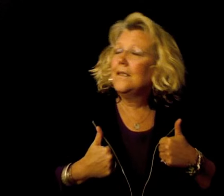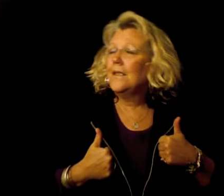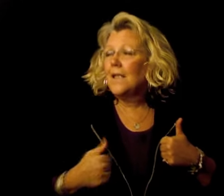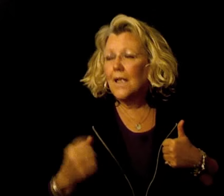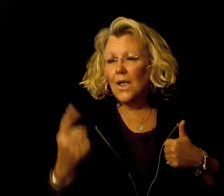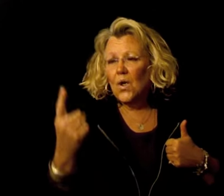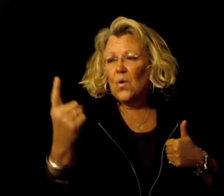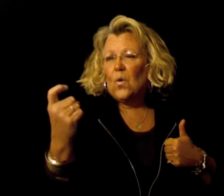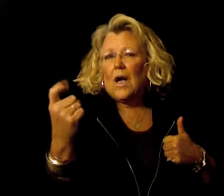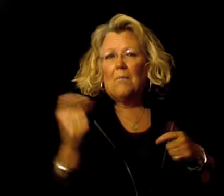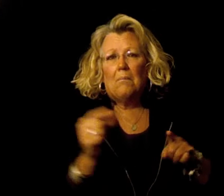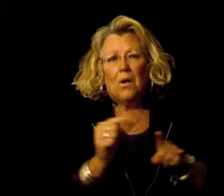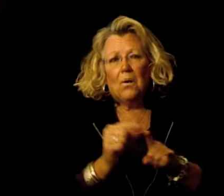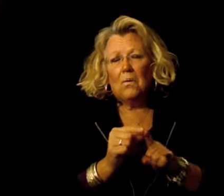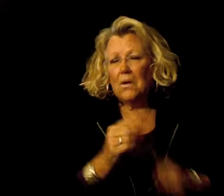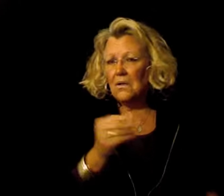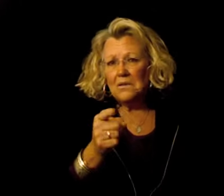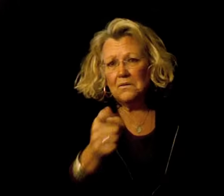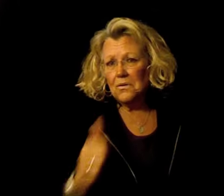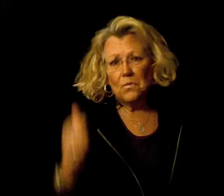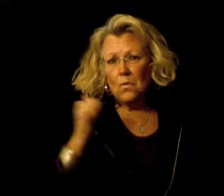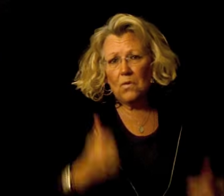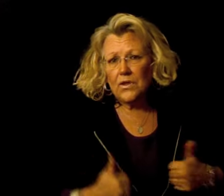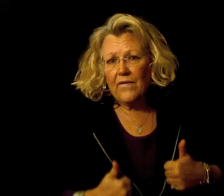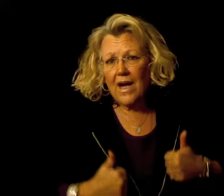One more word And you won't survive